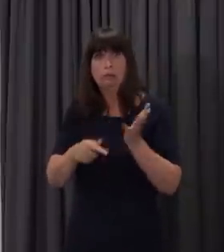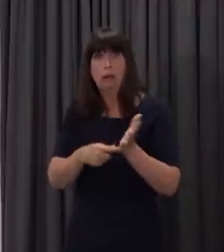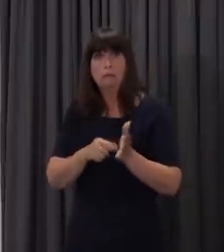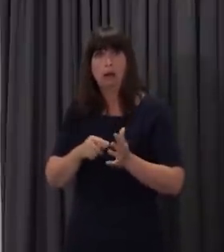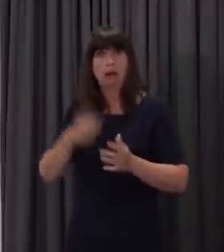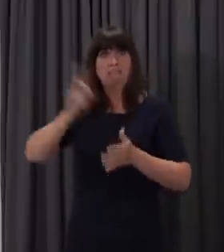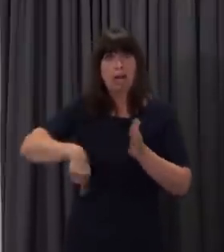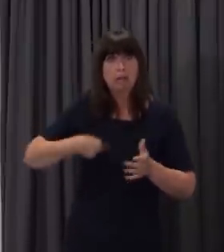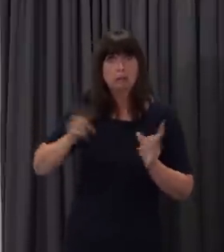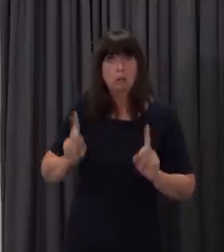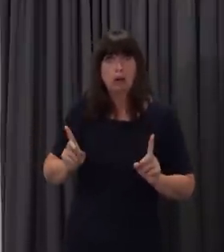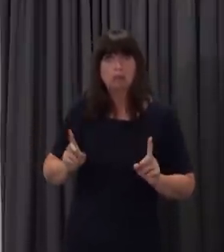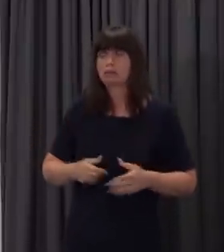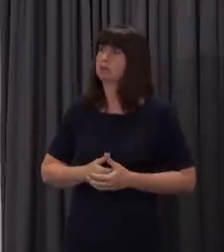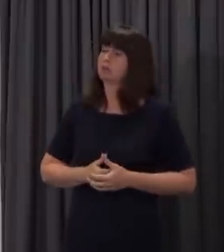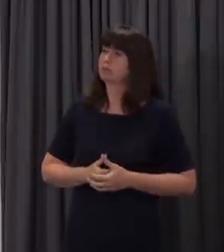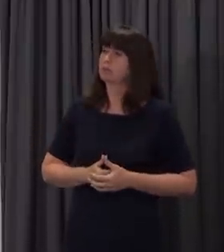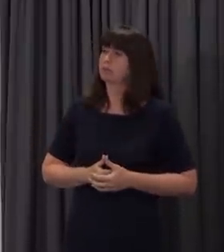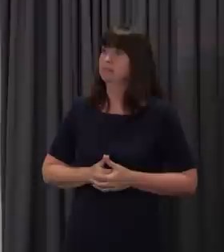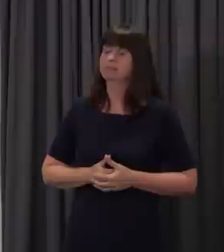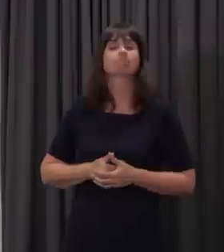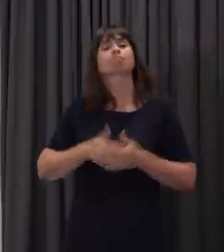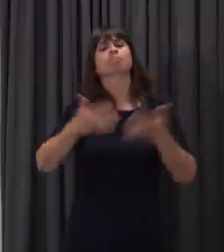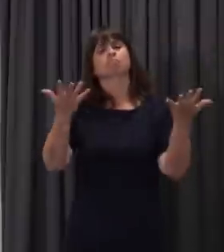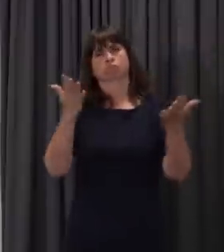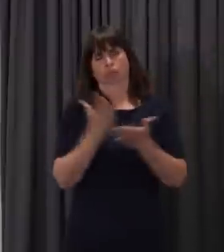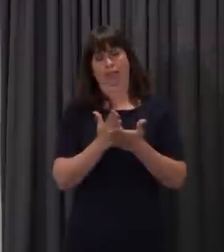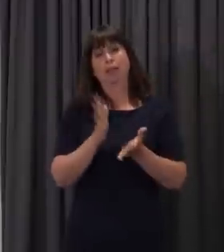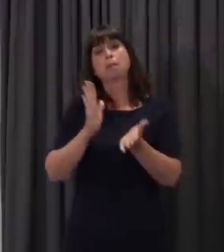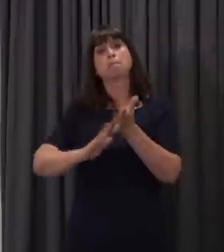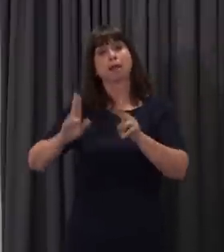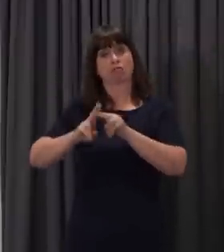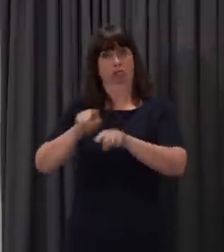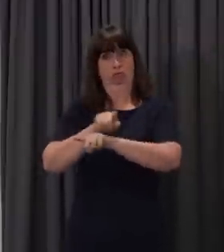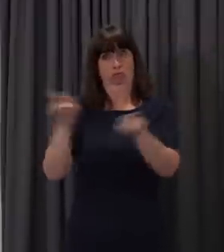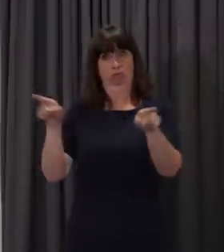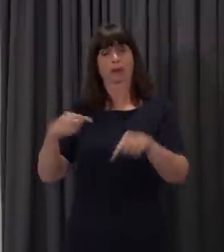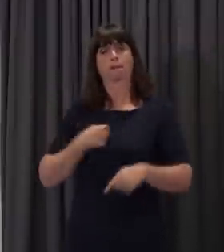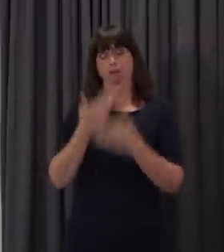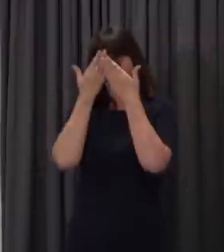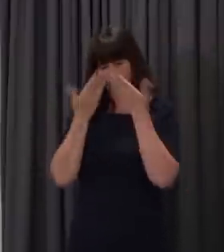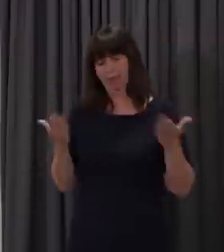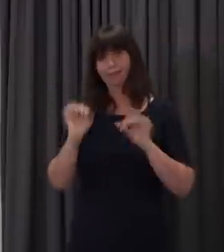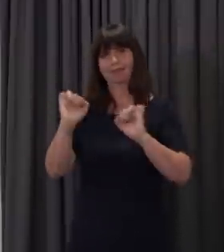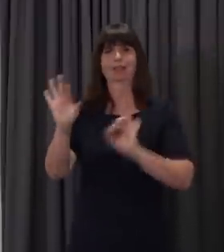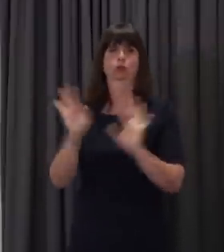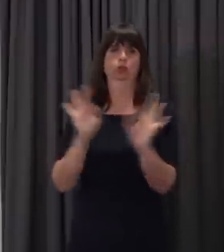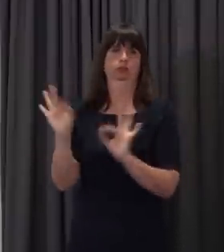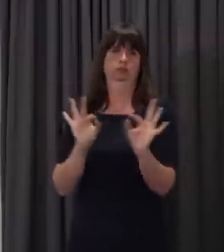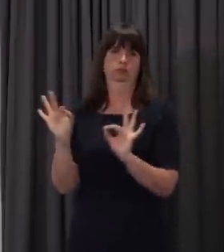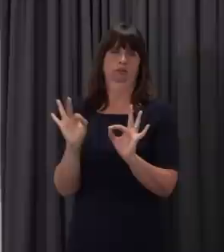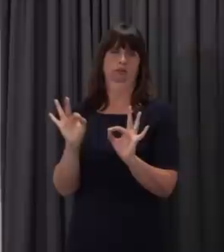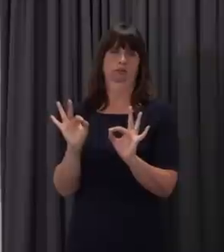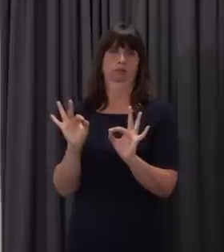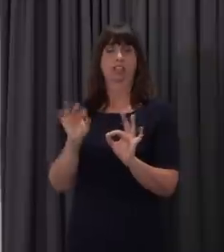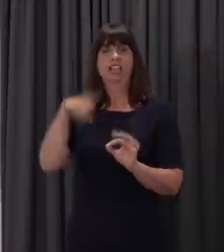I will respect the decision of any parent at this time. And no parent will be fined